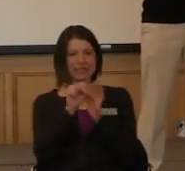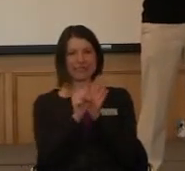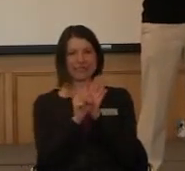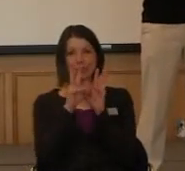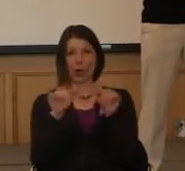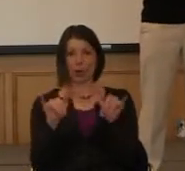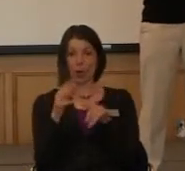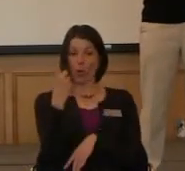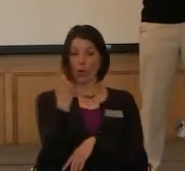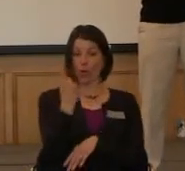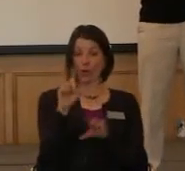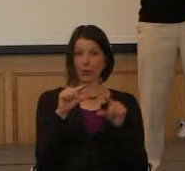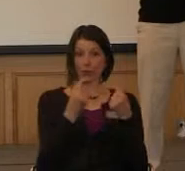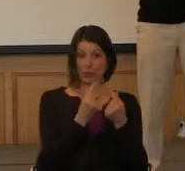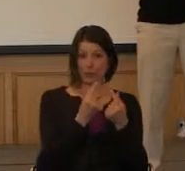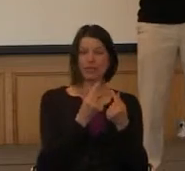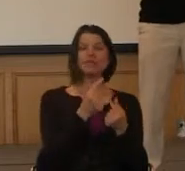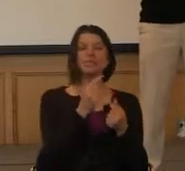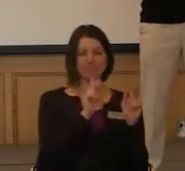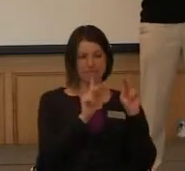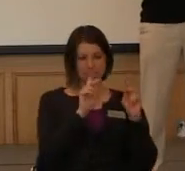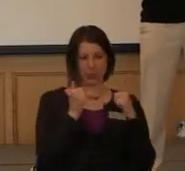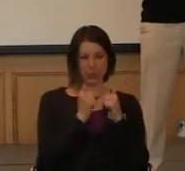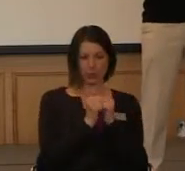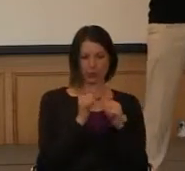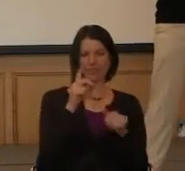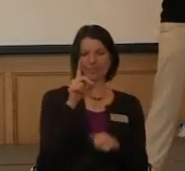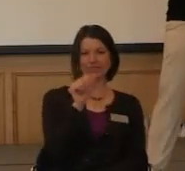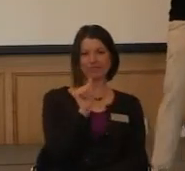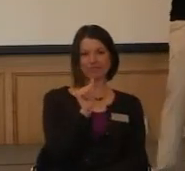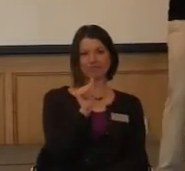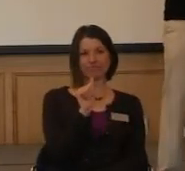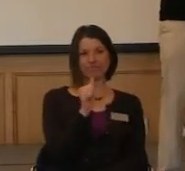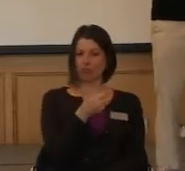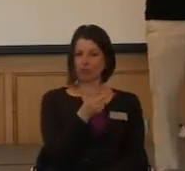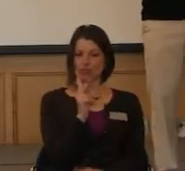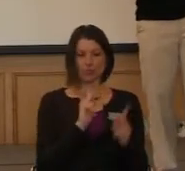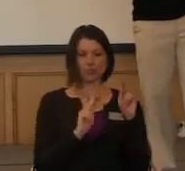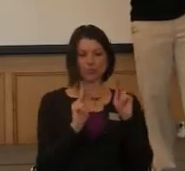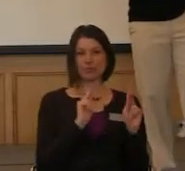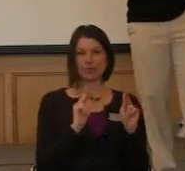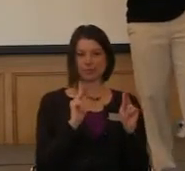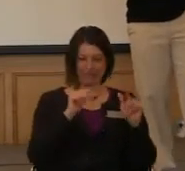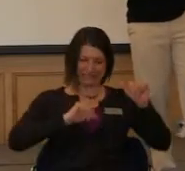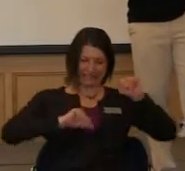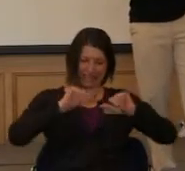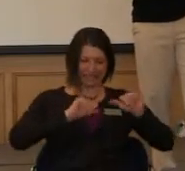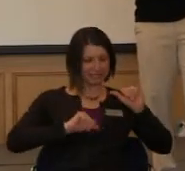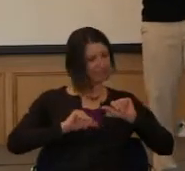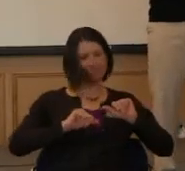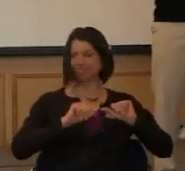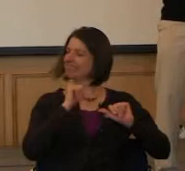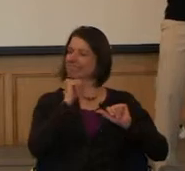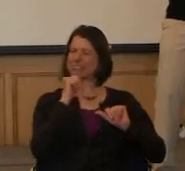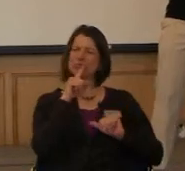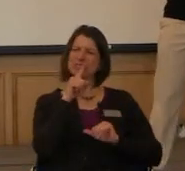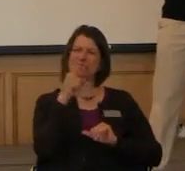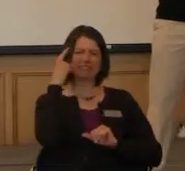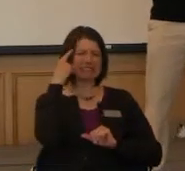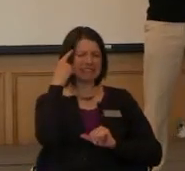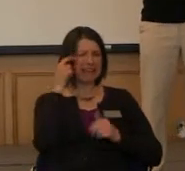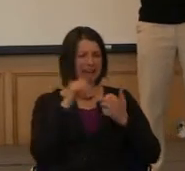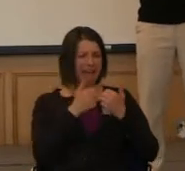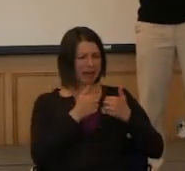So one of these groups is people with disabilities. Very few of us scientists have put much thought into how to accommodate